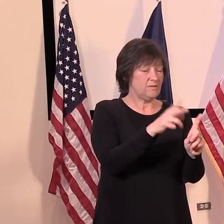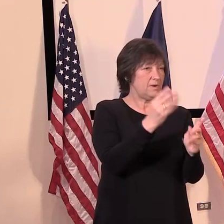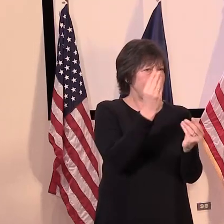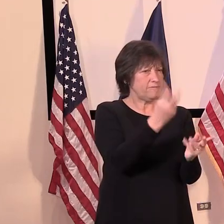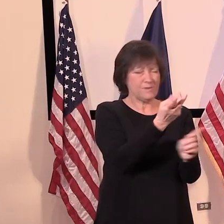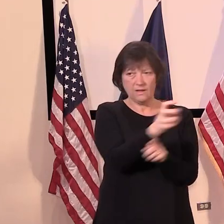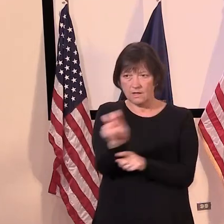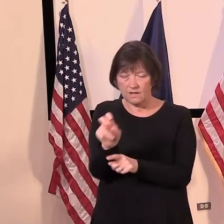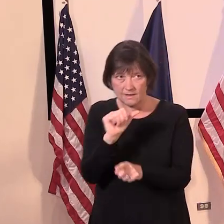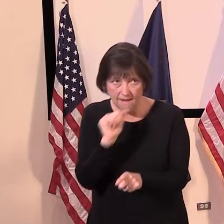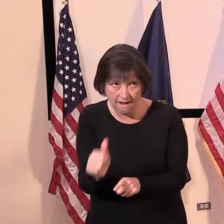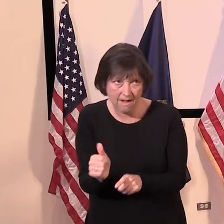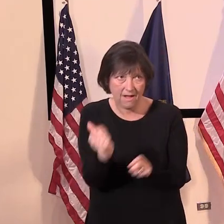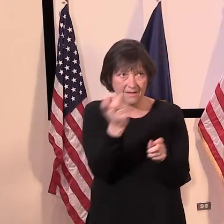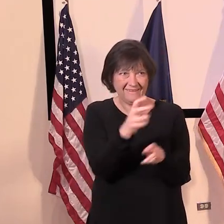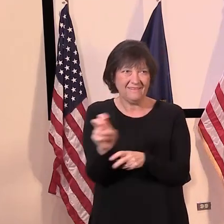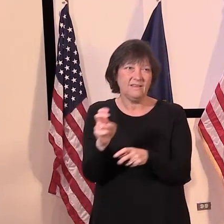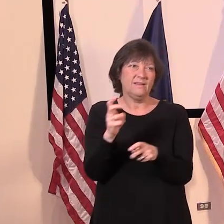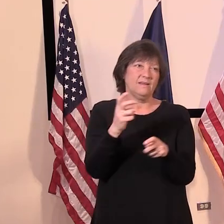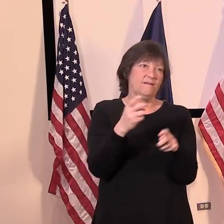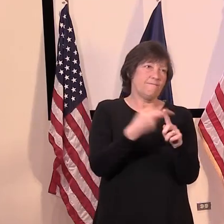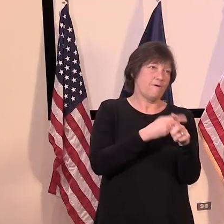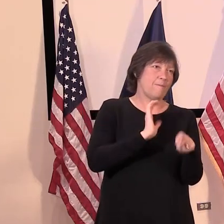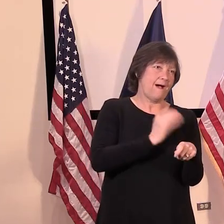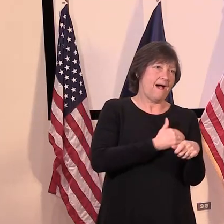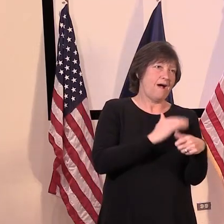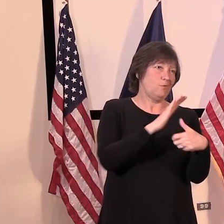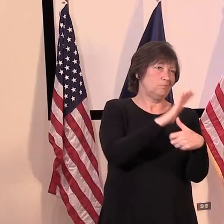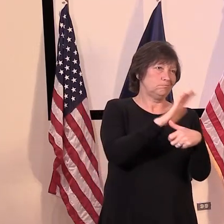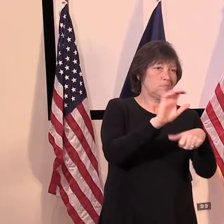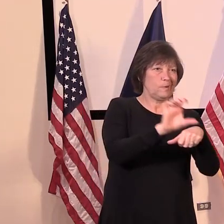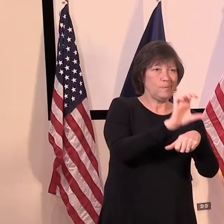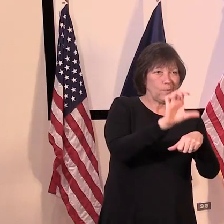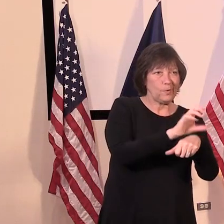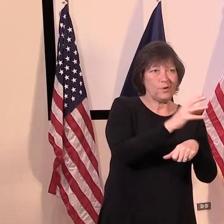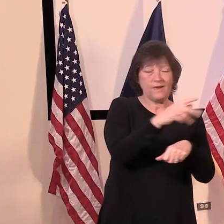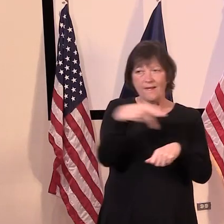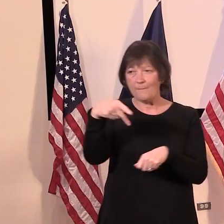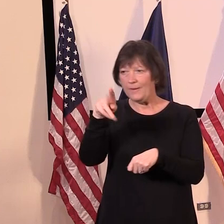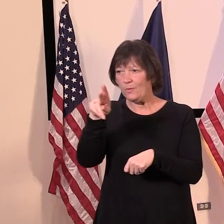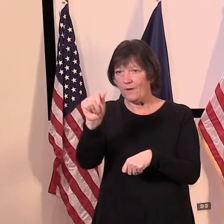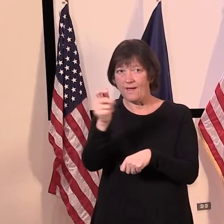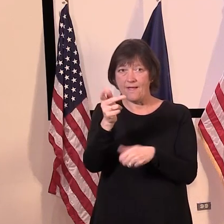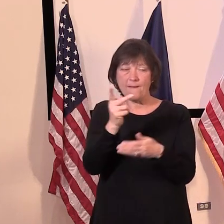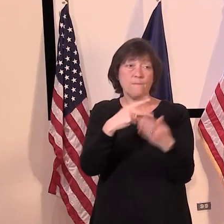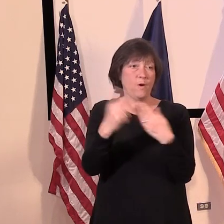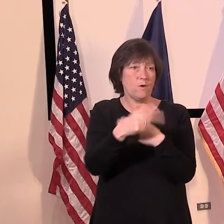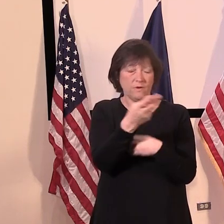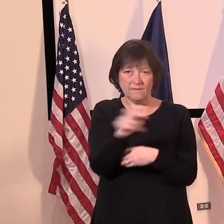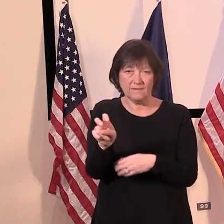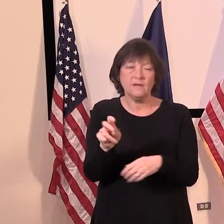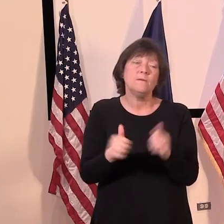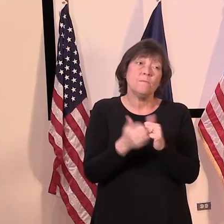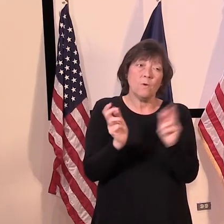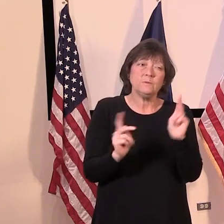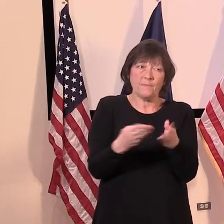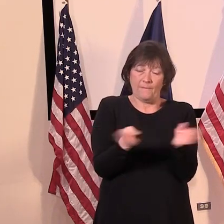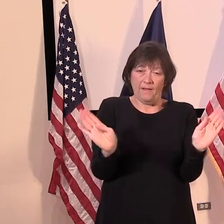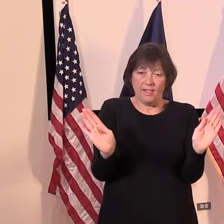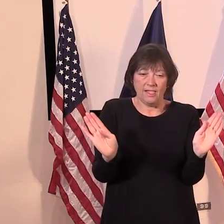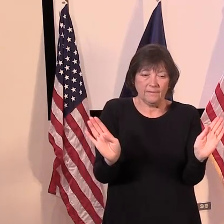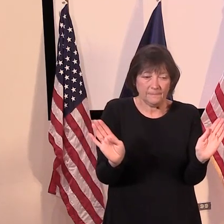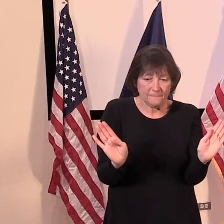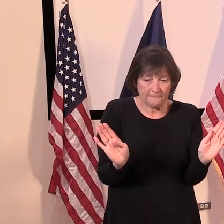um, between our mainframe system and the PUA program. Um, but most people, uh, if, uh,